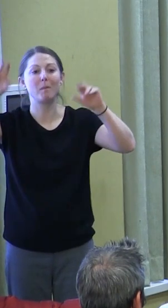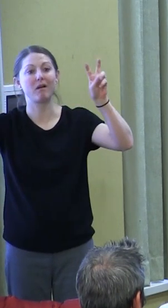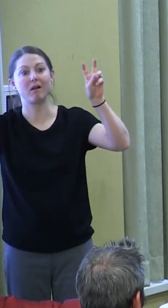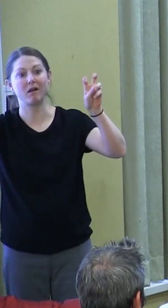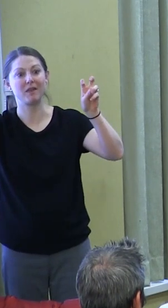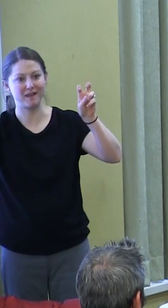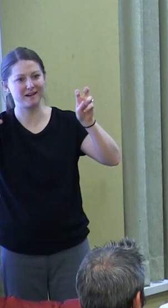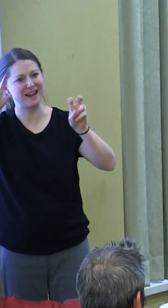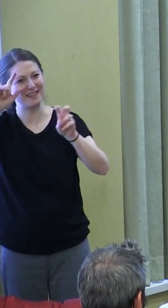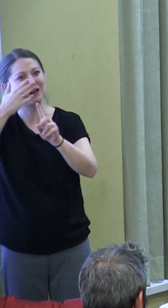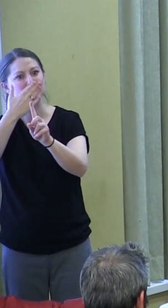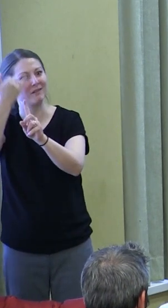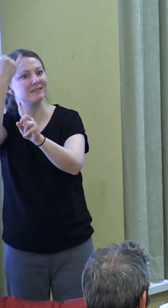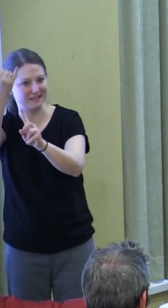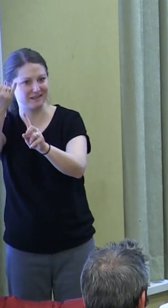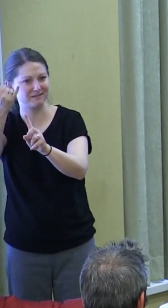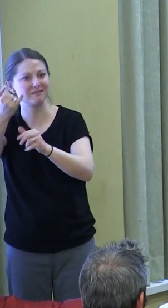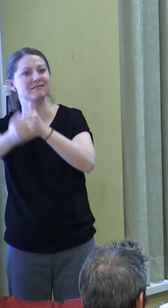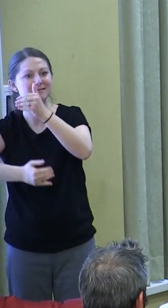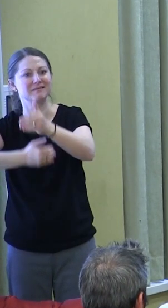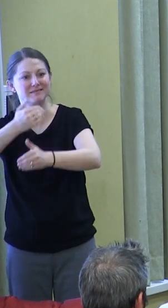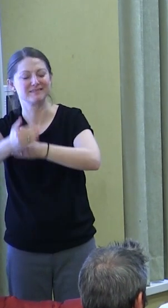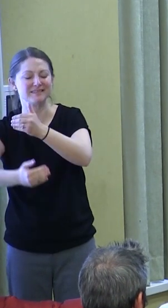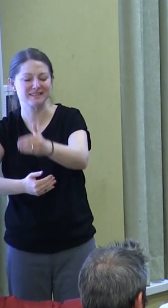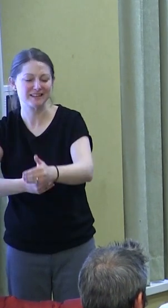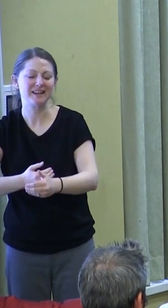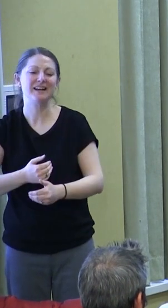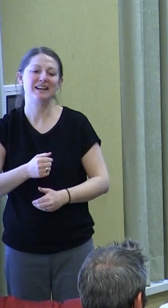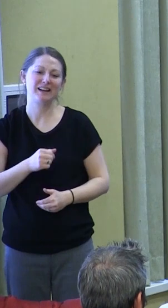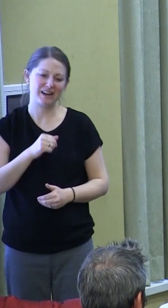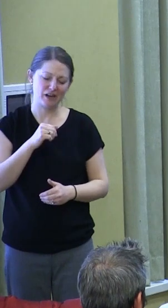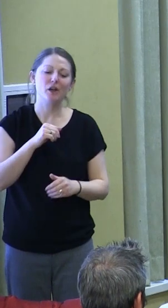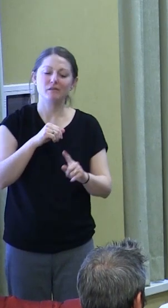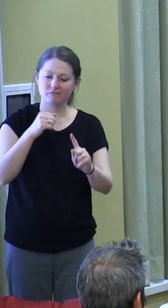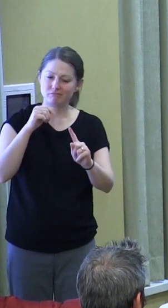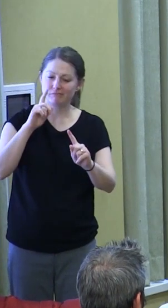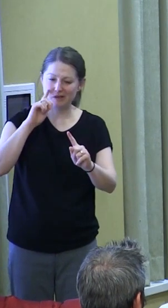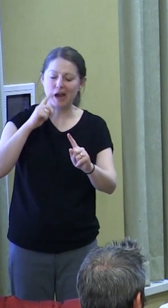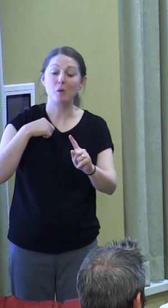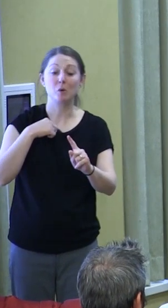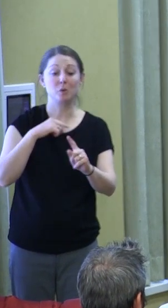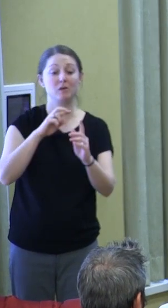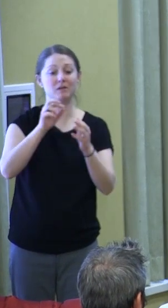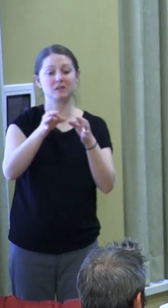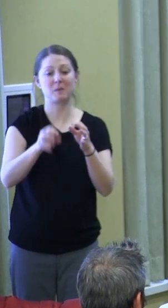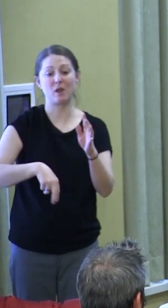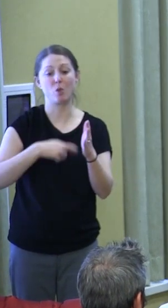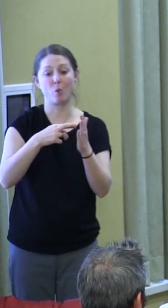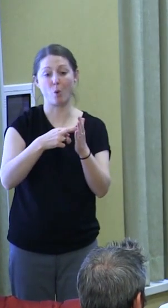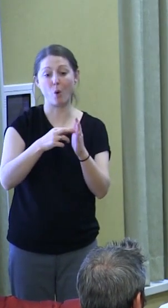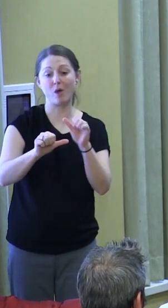think they're on the right track. You'll hear me talking about the role of science in inquiry again and again. It's empirical inquiry